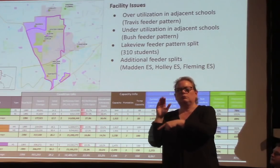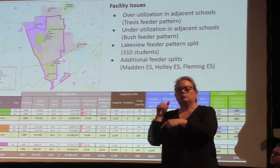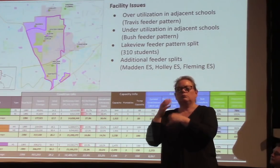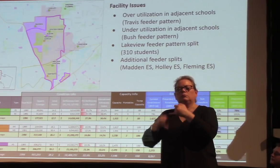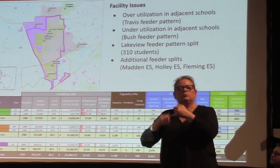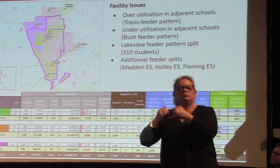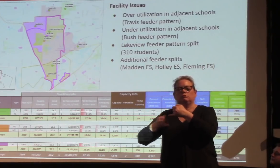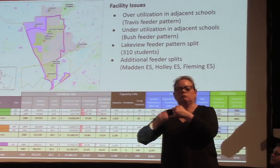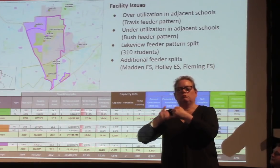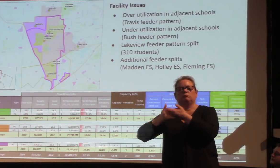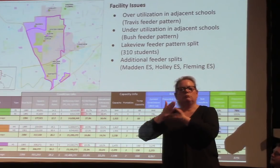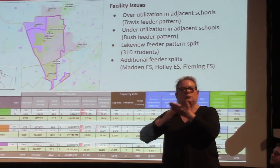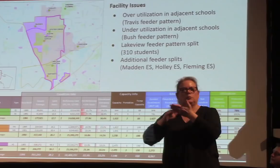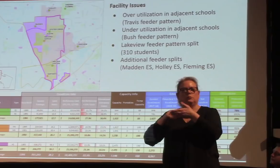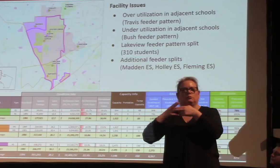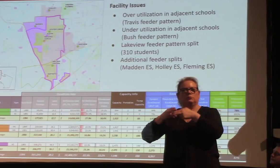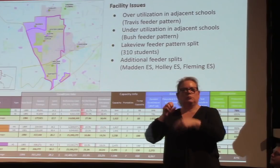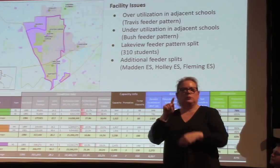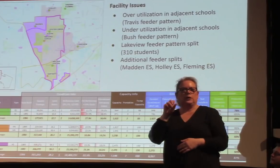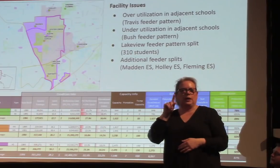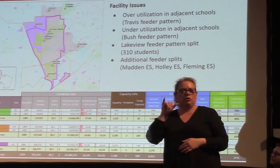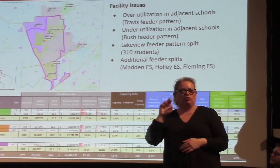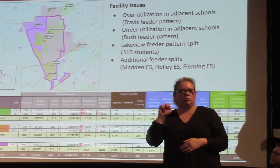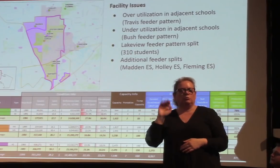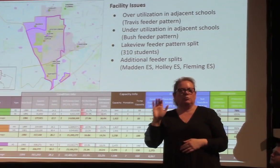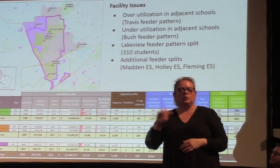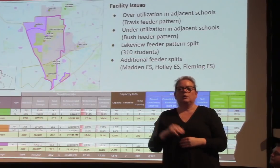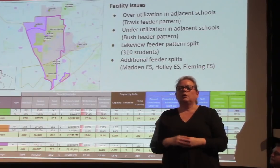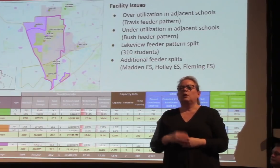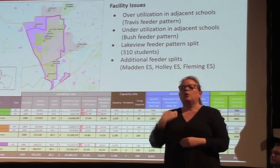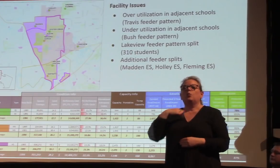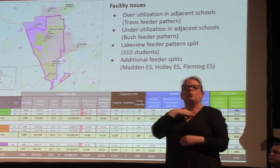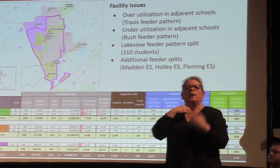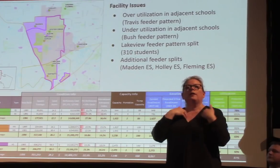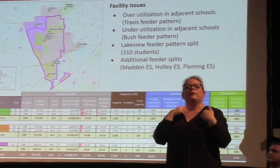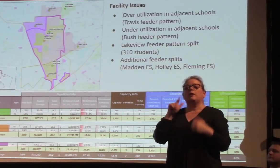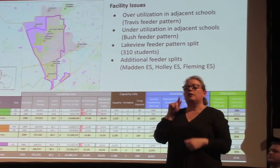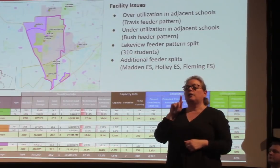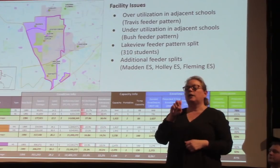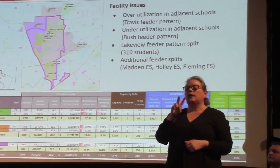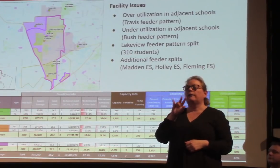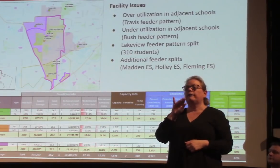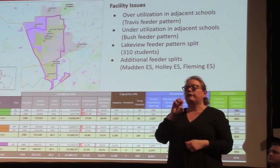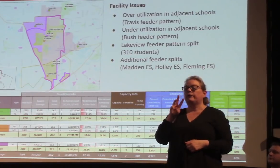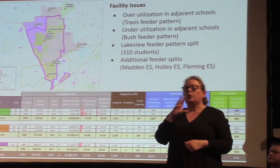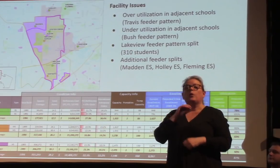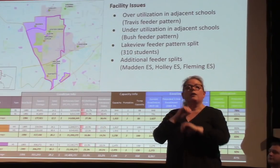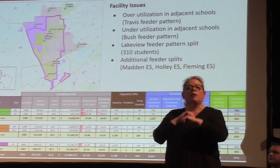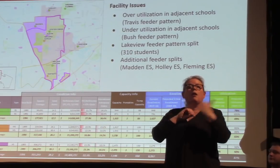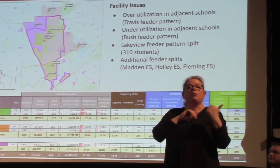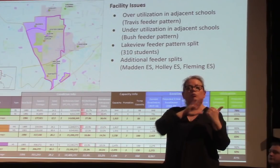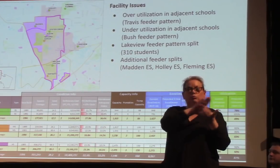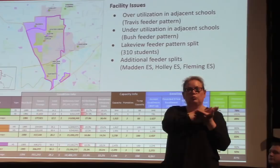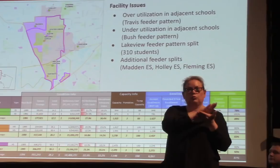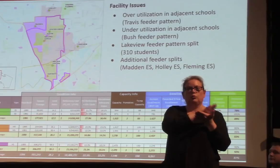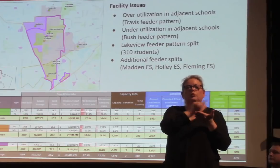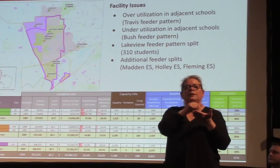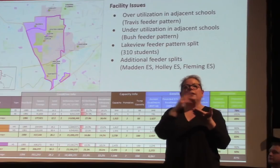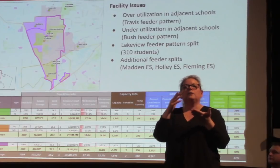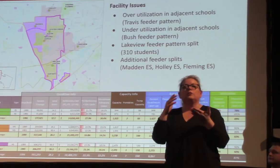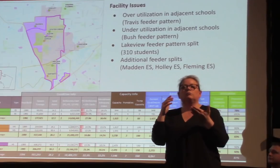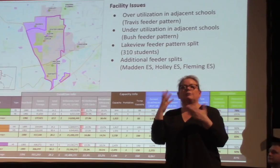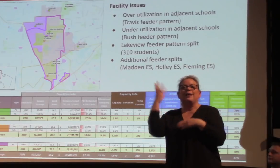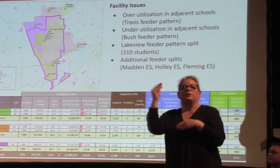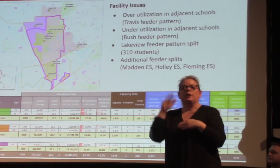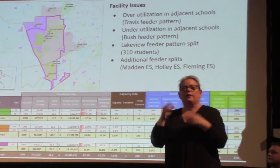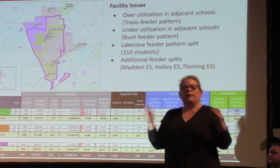Fleming, and Lakeview that all have students that attend the schools outside the feeder pattern, but they would all feed into Austin for high